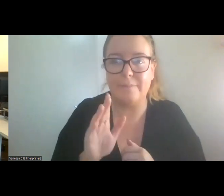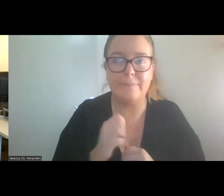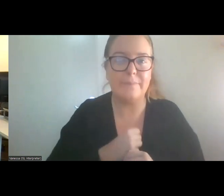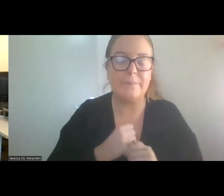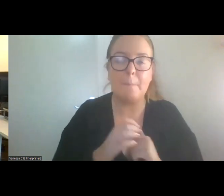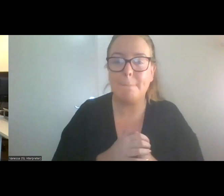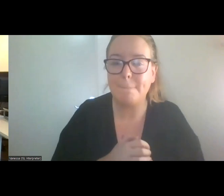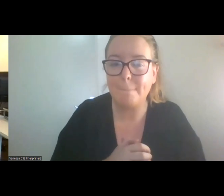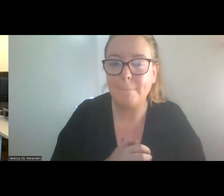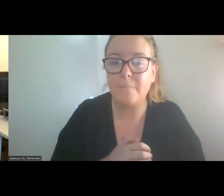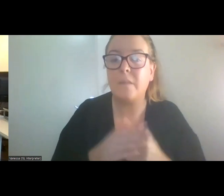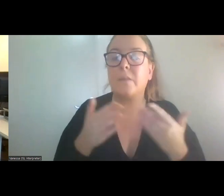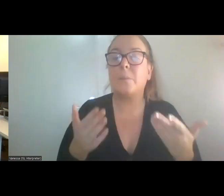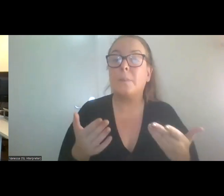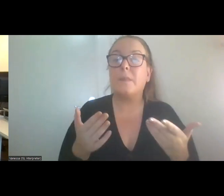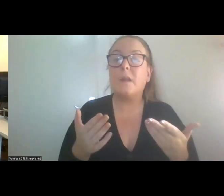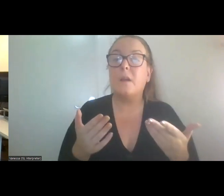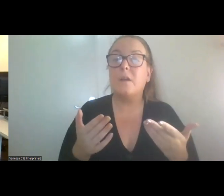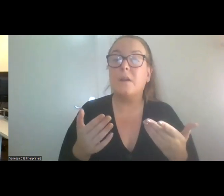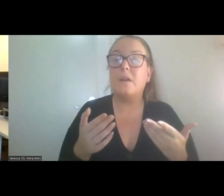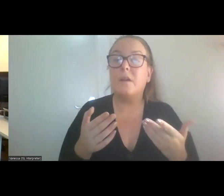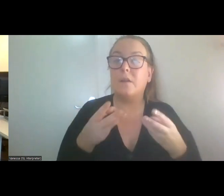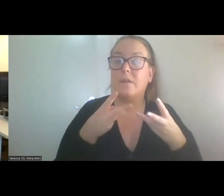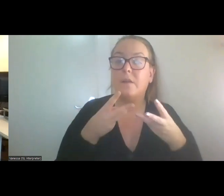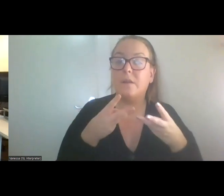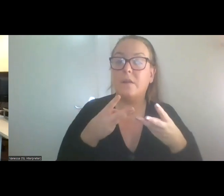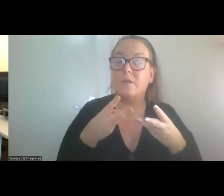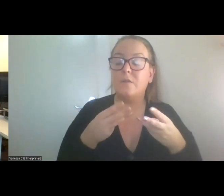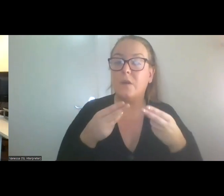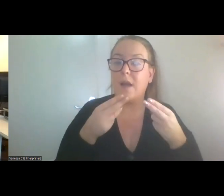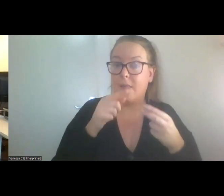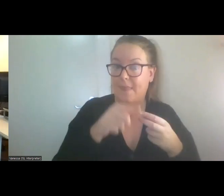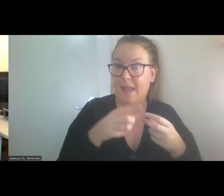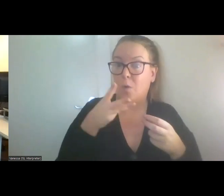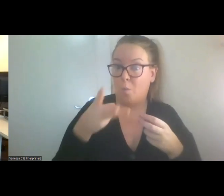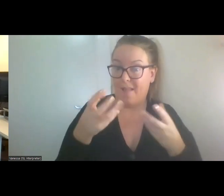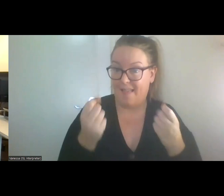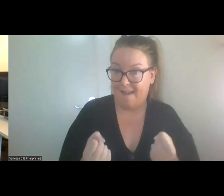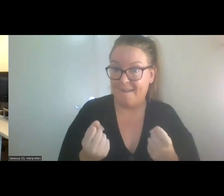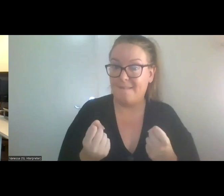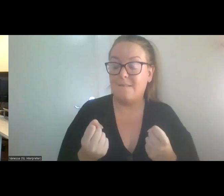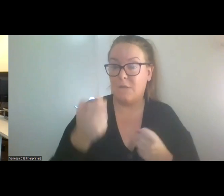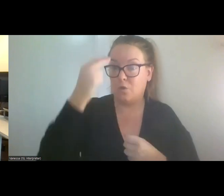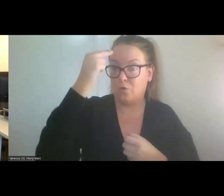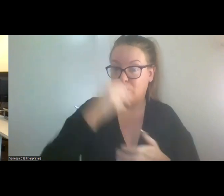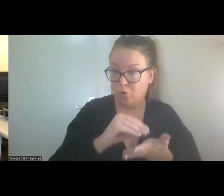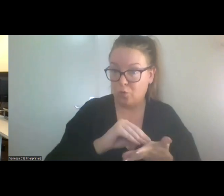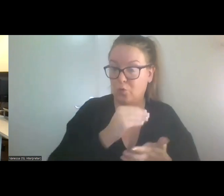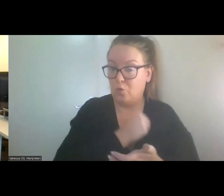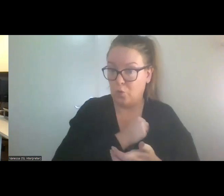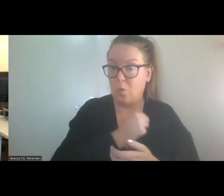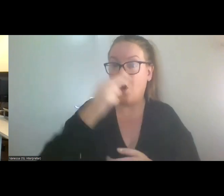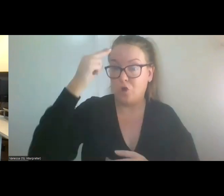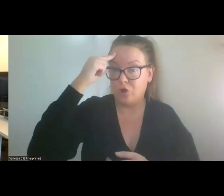the way it is. They have to understand their